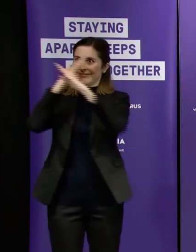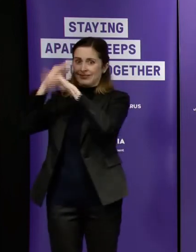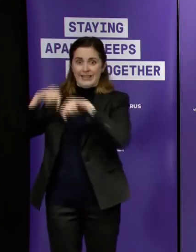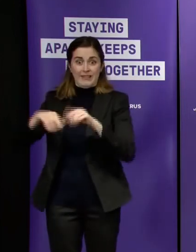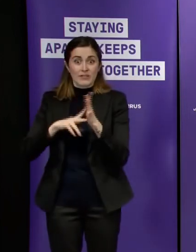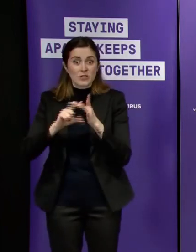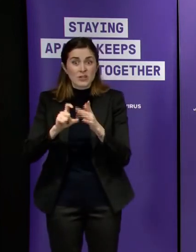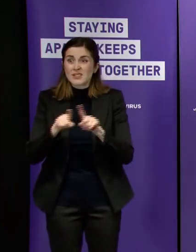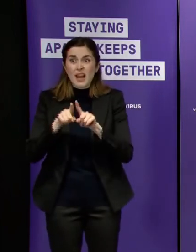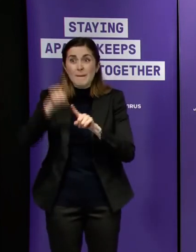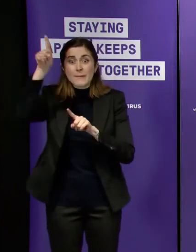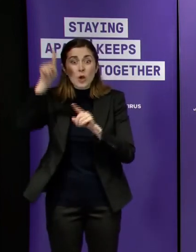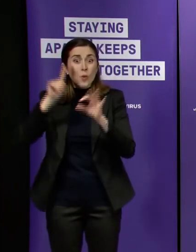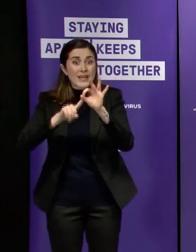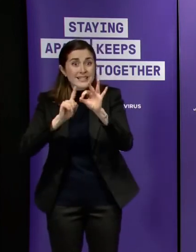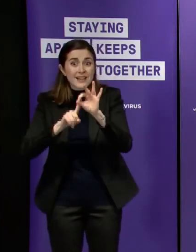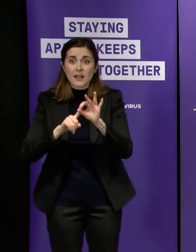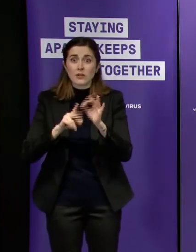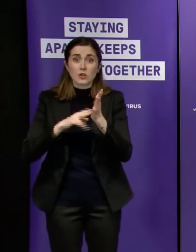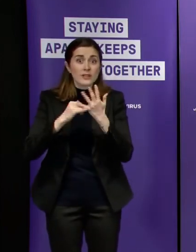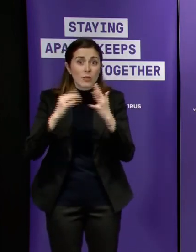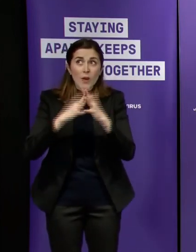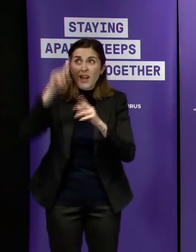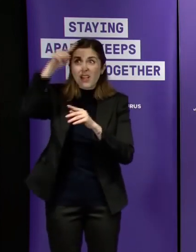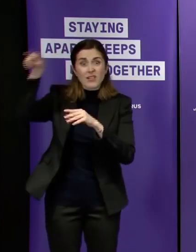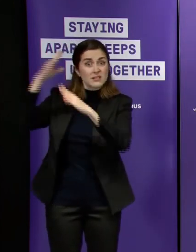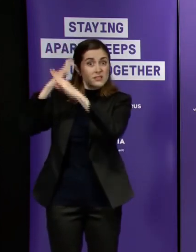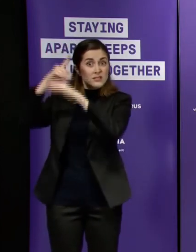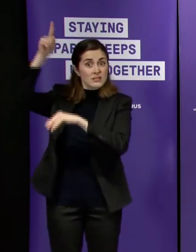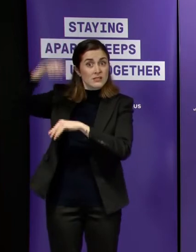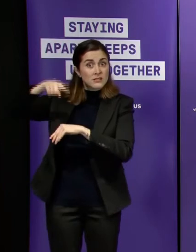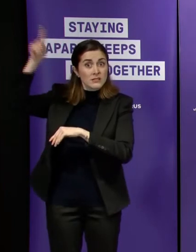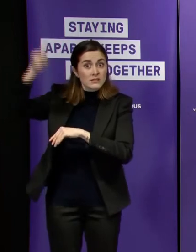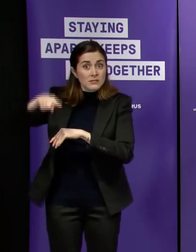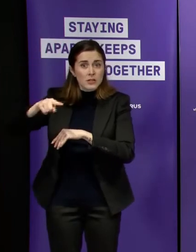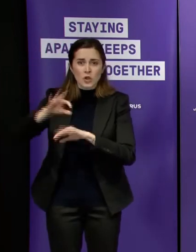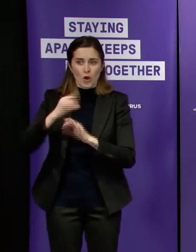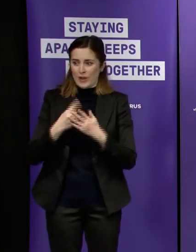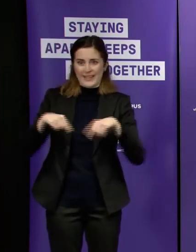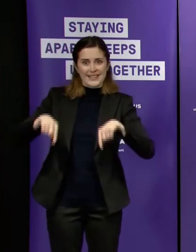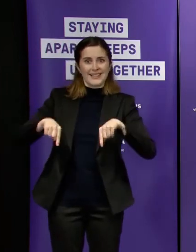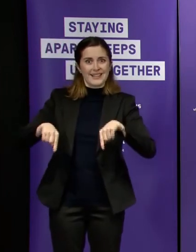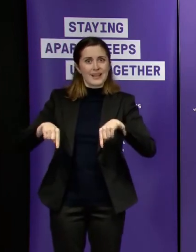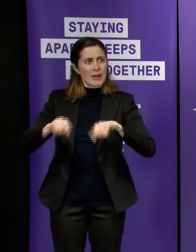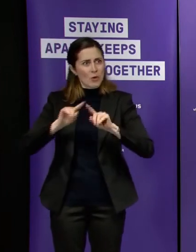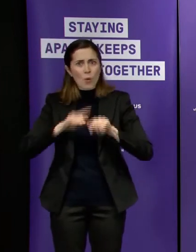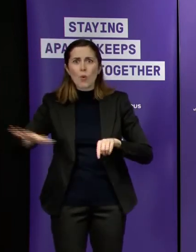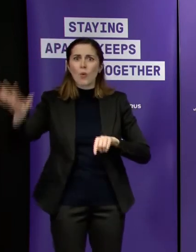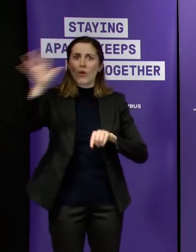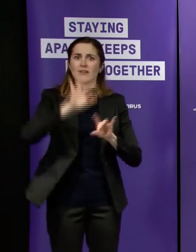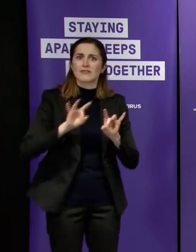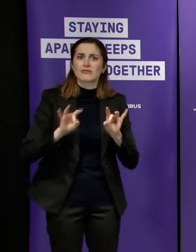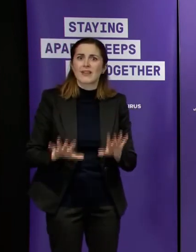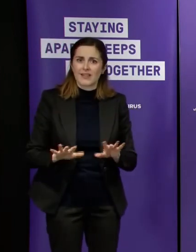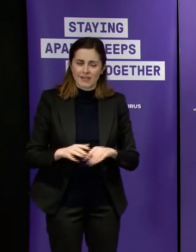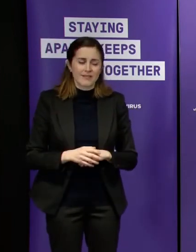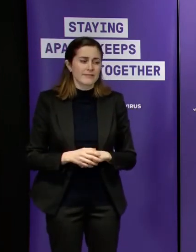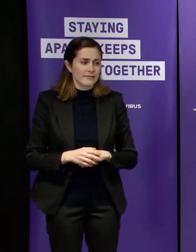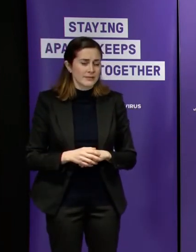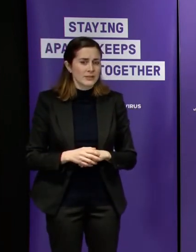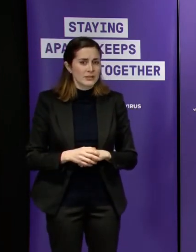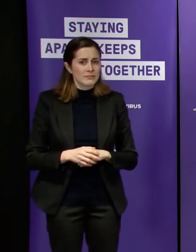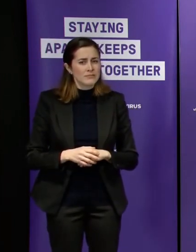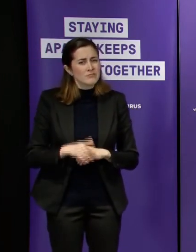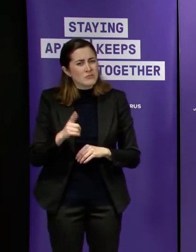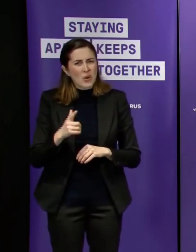shut to other states new south wales for instance and queensland uh things of that nature so it does play out in different different parts of the country so it's just a to